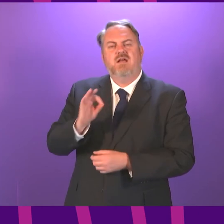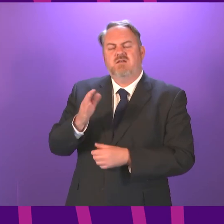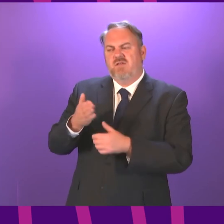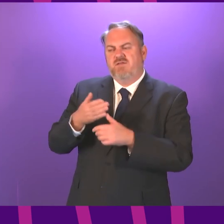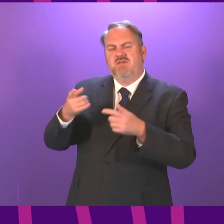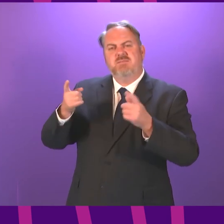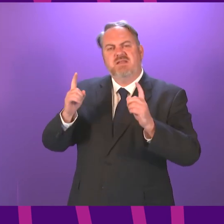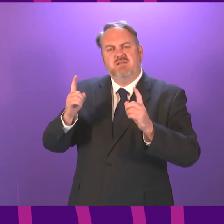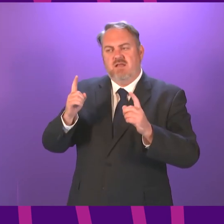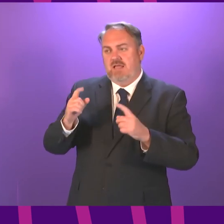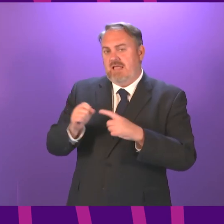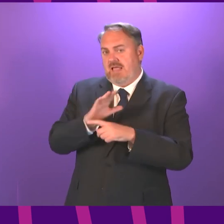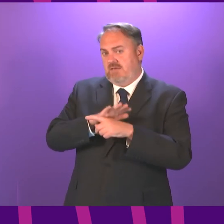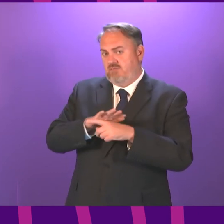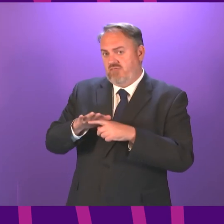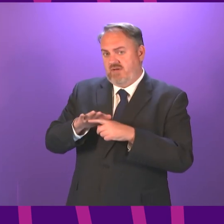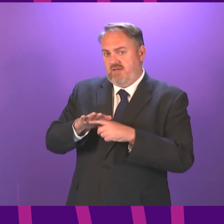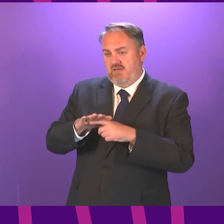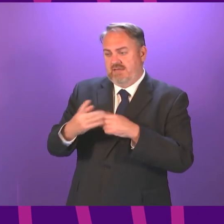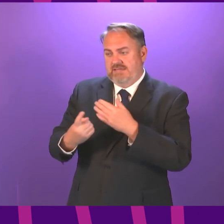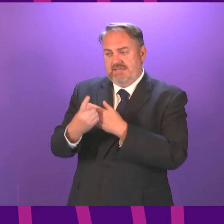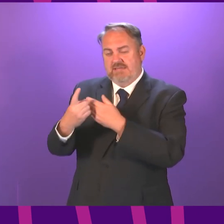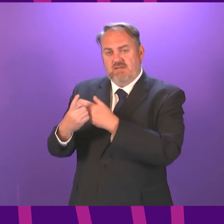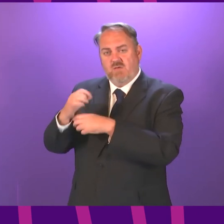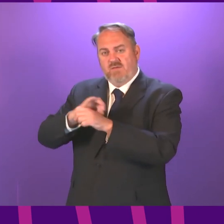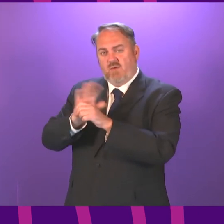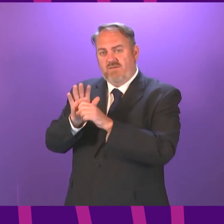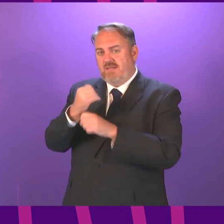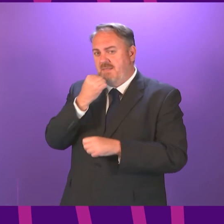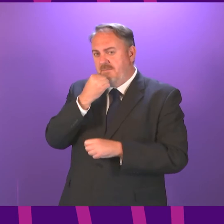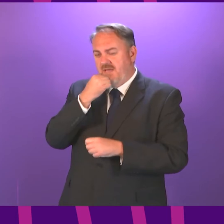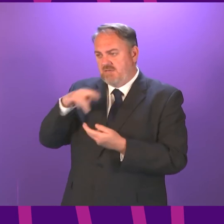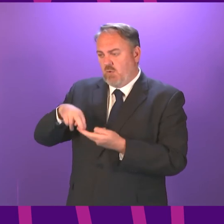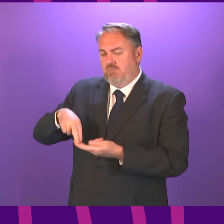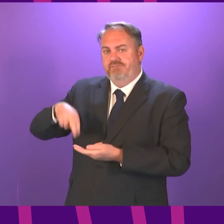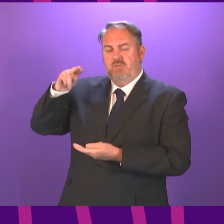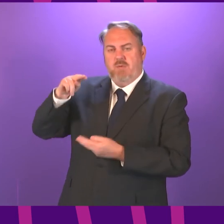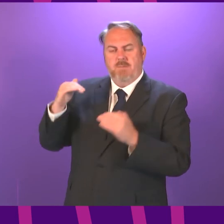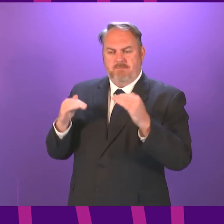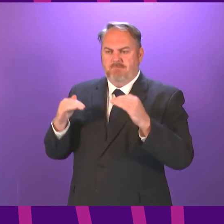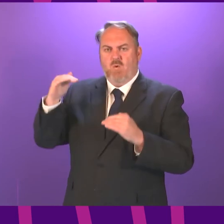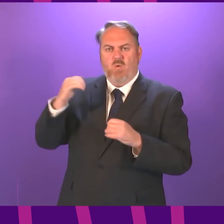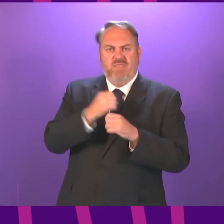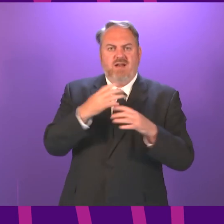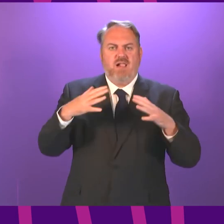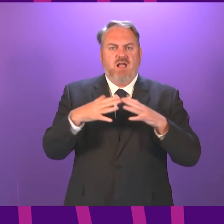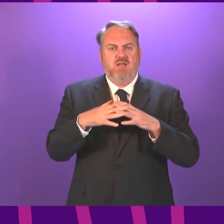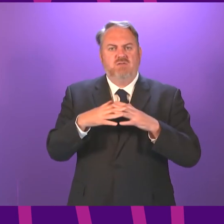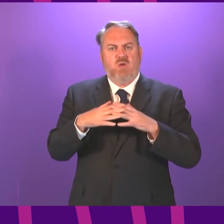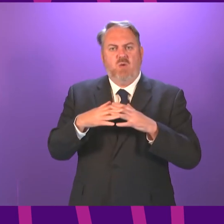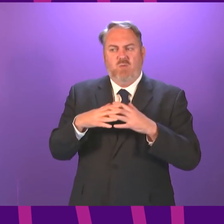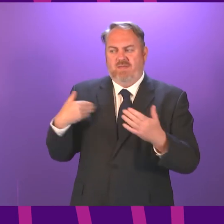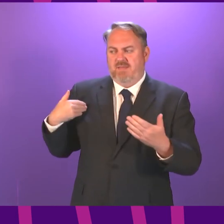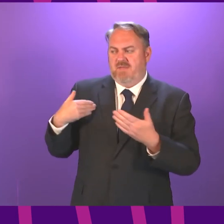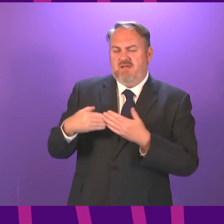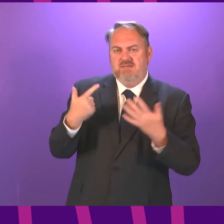Given that Edinburgh's incidence of Covid numbers has now overtaken Glasgow in terms of numbers per 100,000 over the last seven